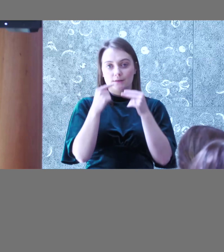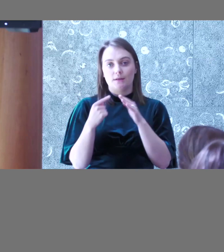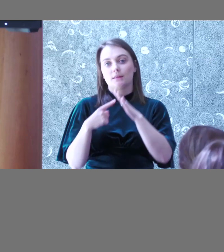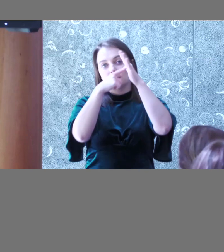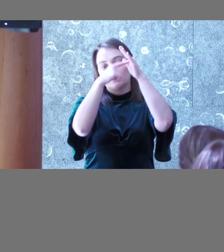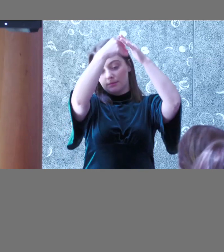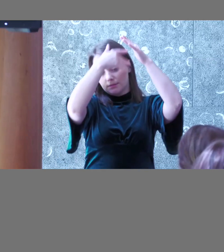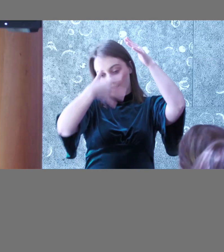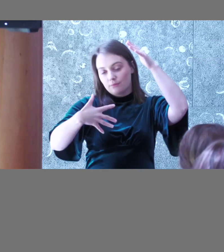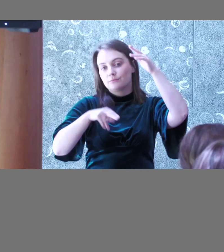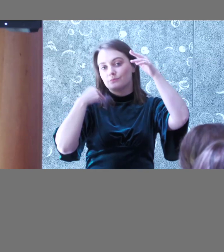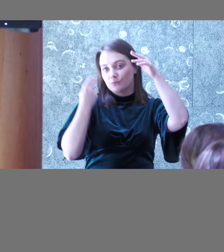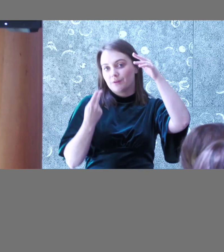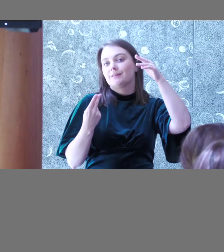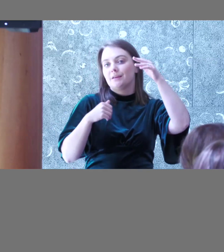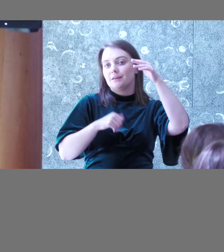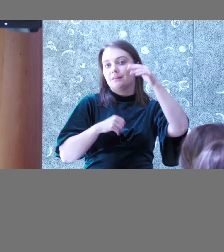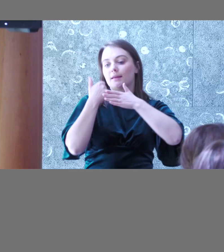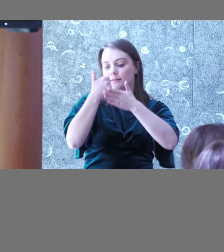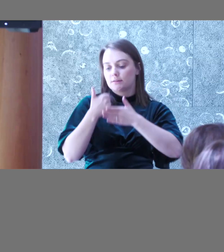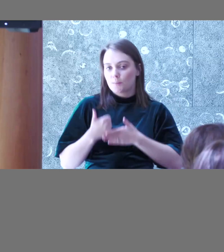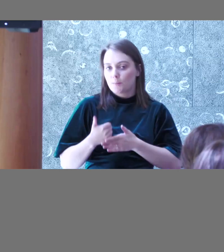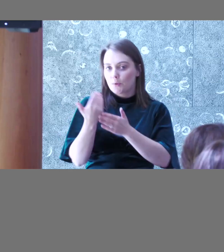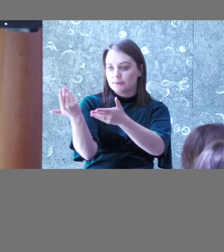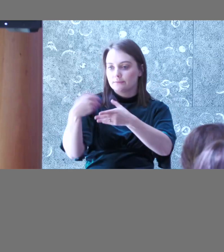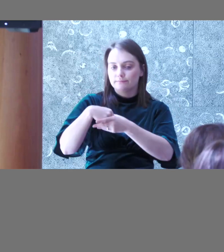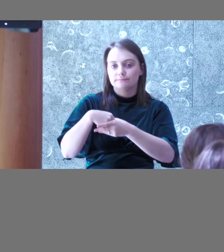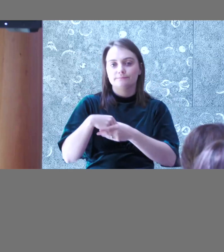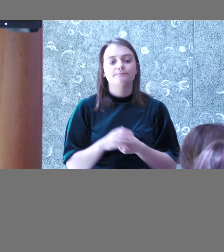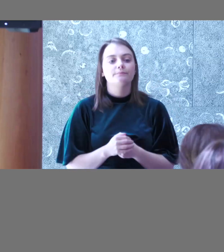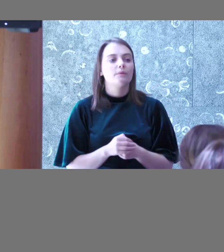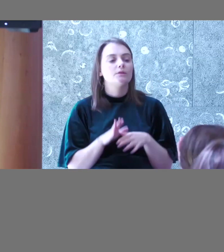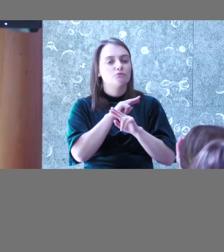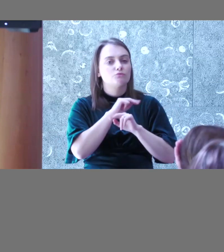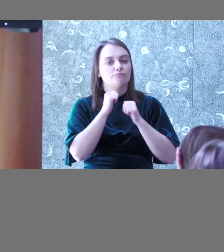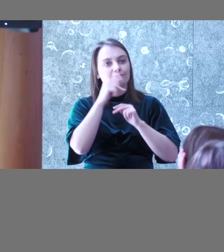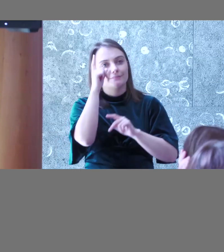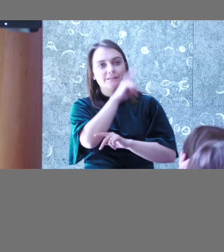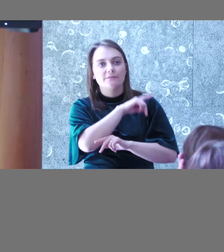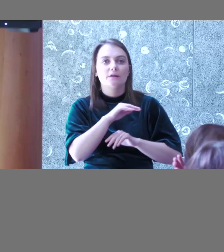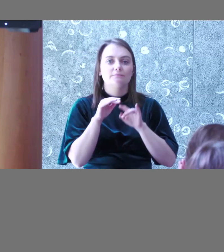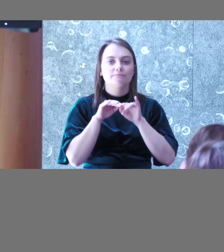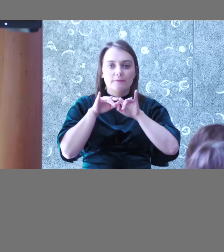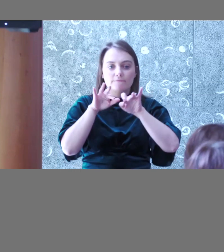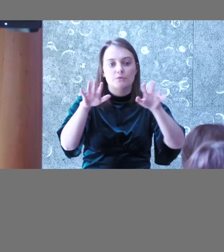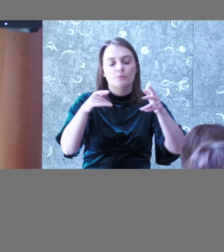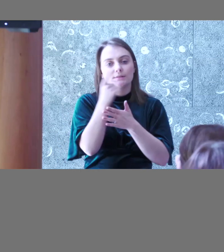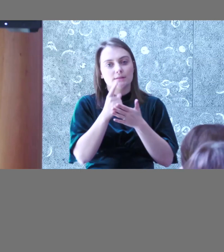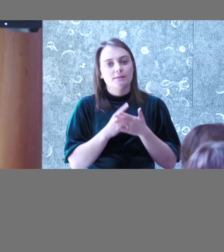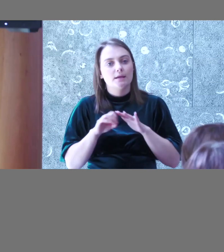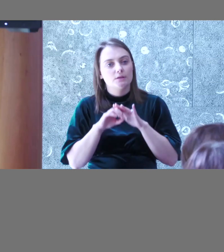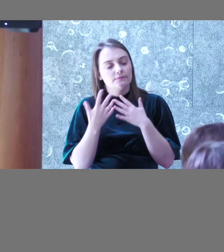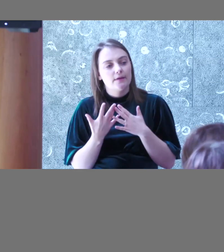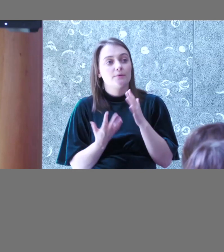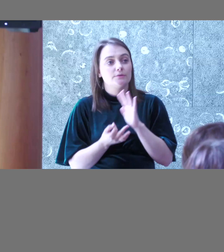then it's very, very difficult. It's difficult to influence developers, designers, unless there's, like,